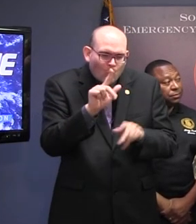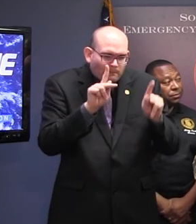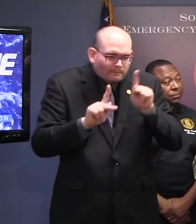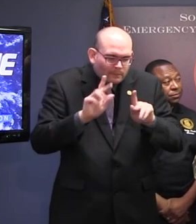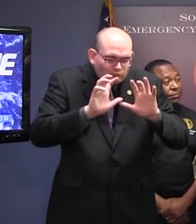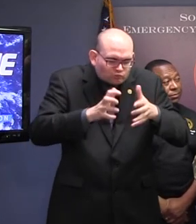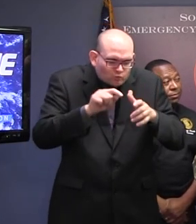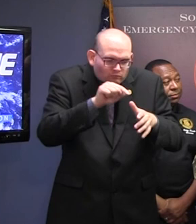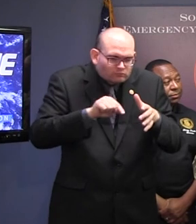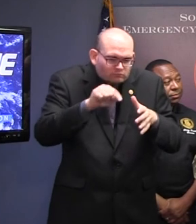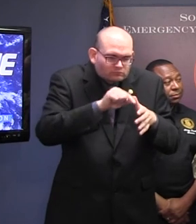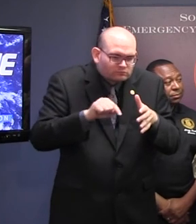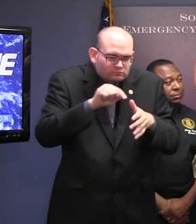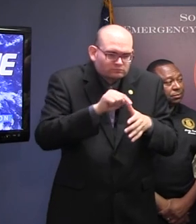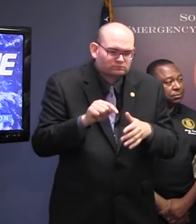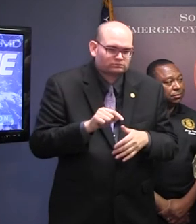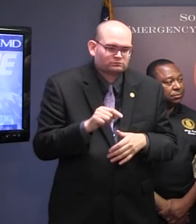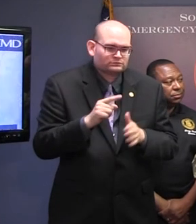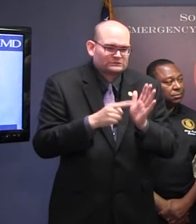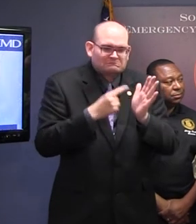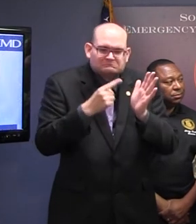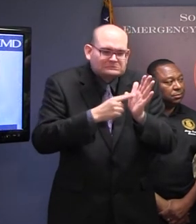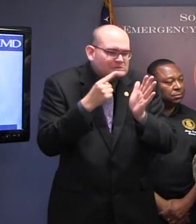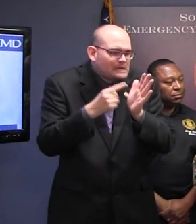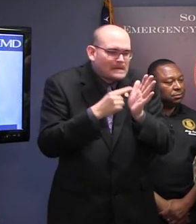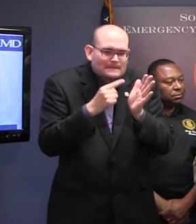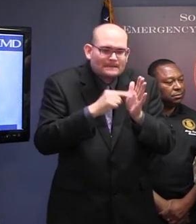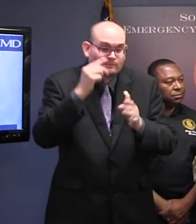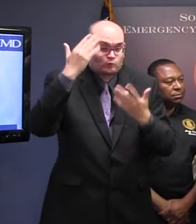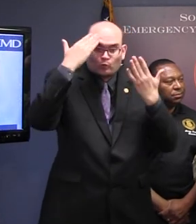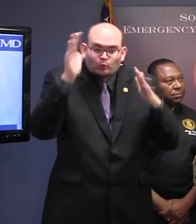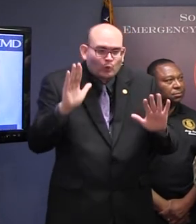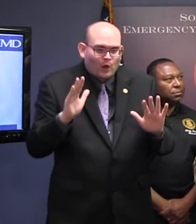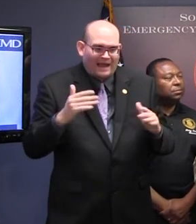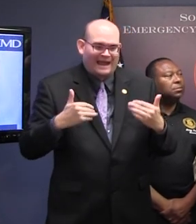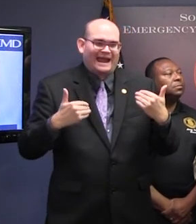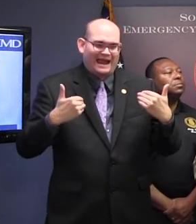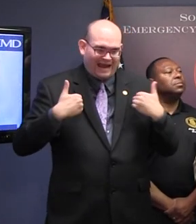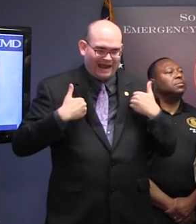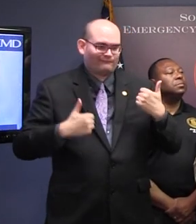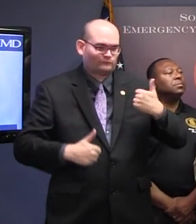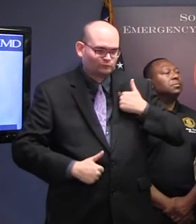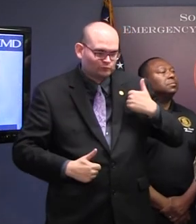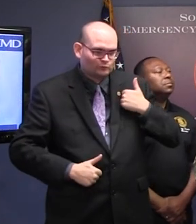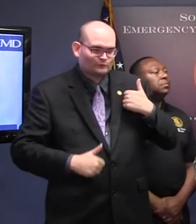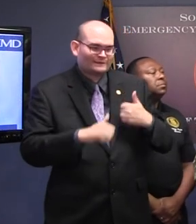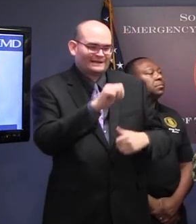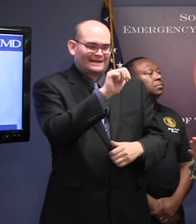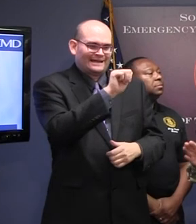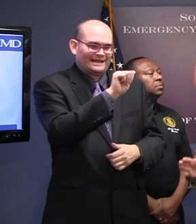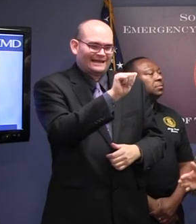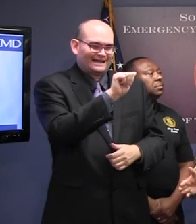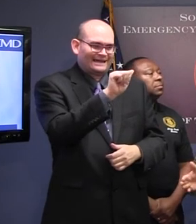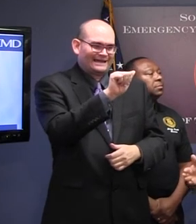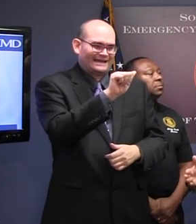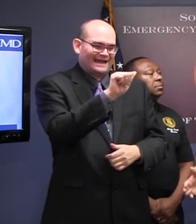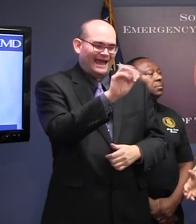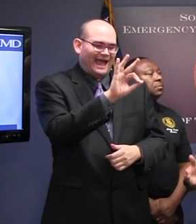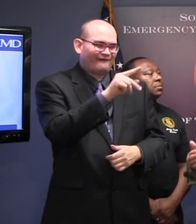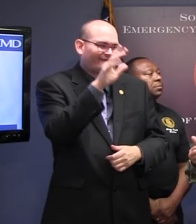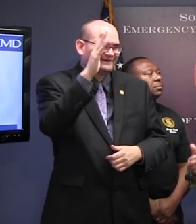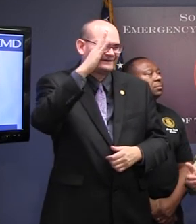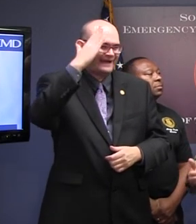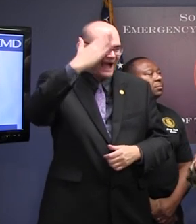don't always see is that we have troops that are deployed into combat in Afghanistan and other places. We are replacing